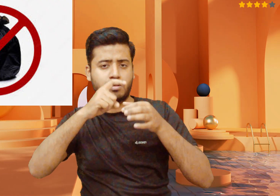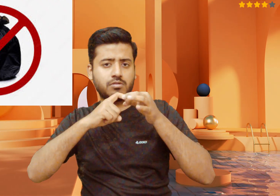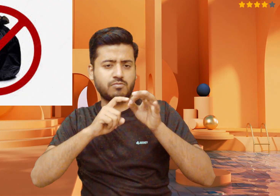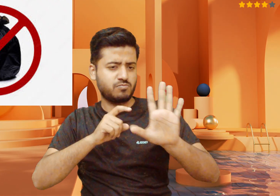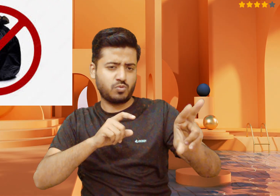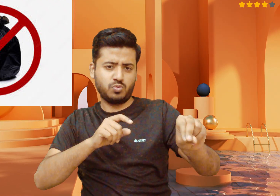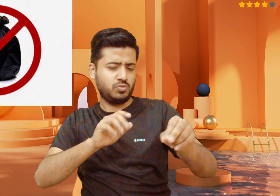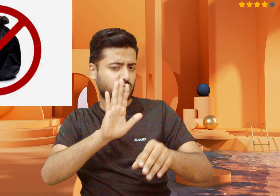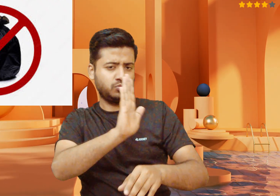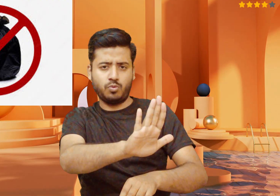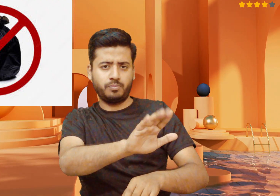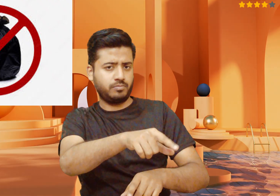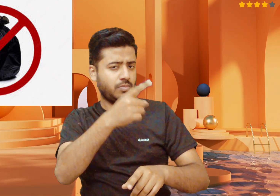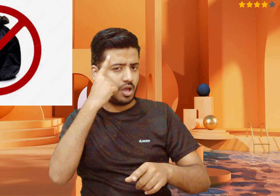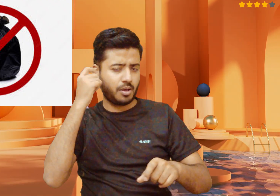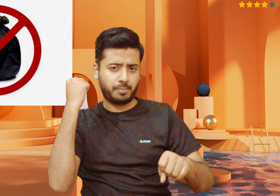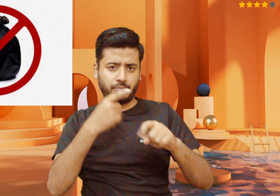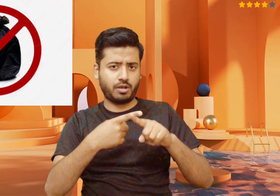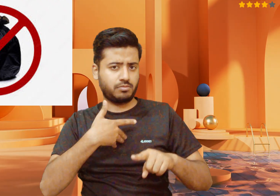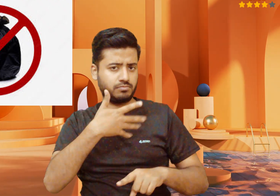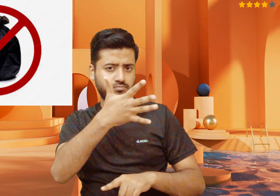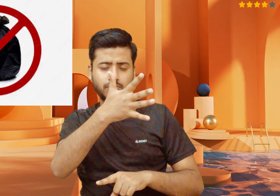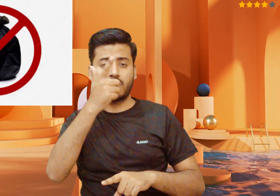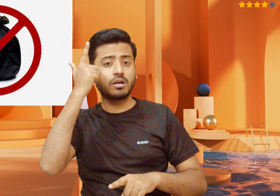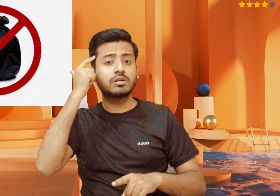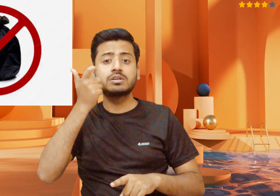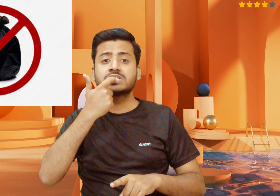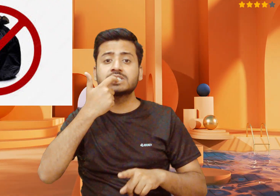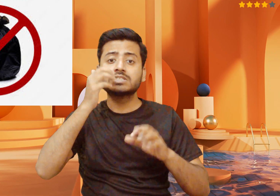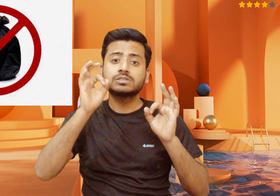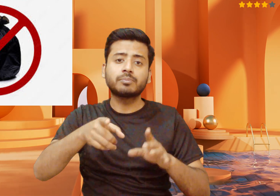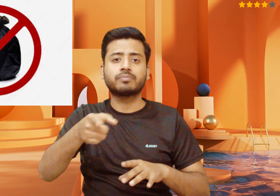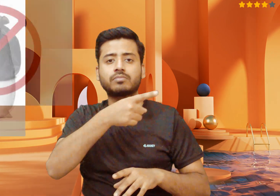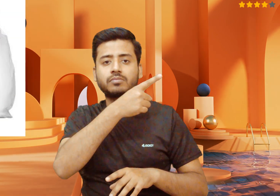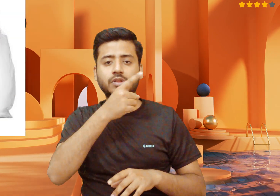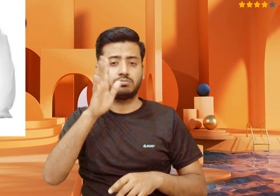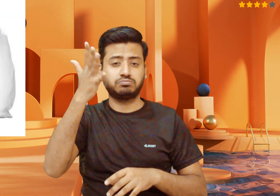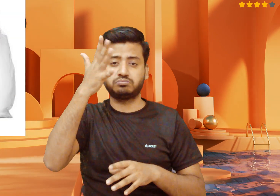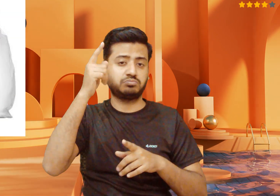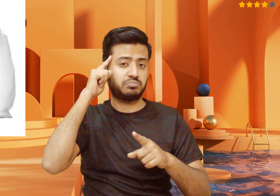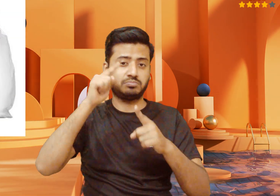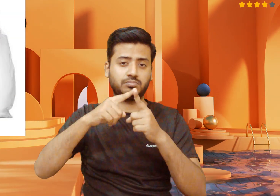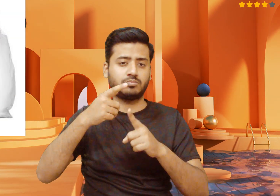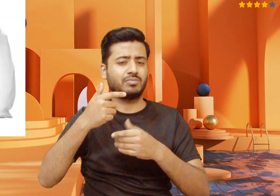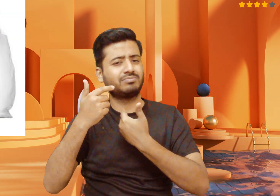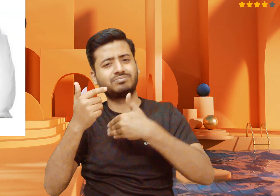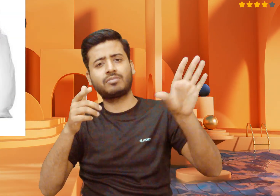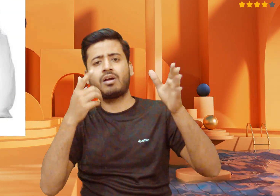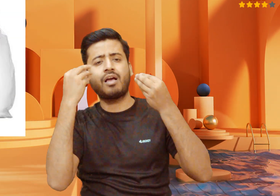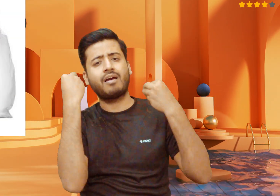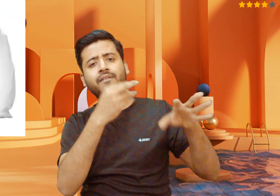especially marine life, often mistake plastic bags for food, leading to starvation, internal injuries, and death.